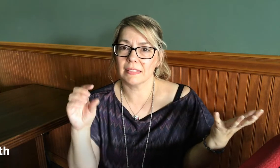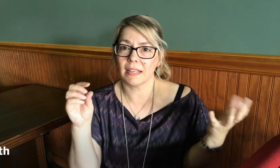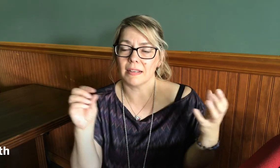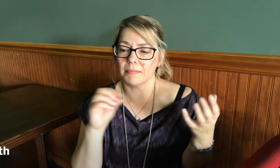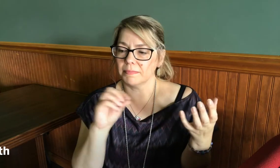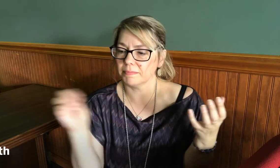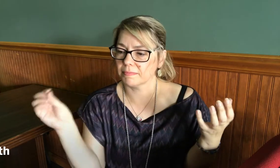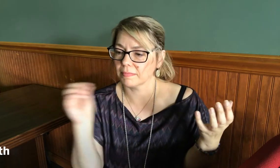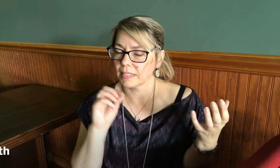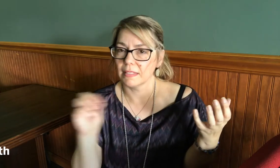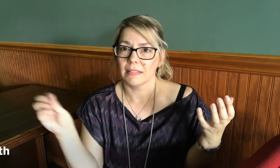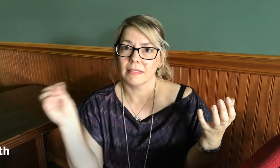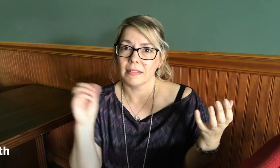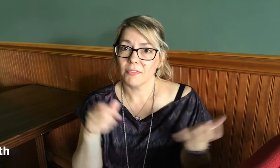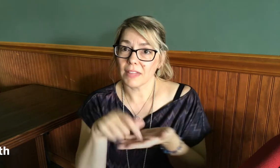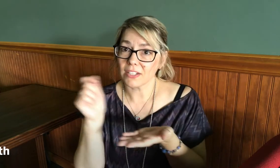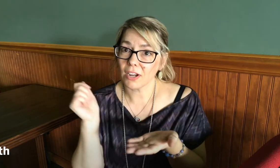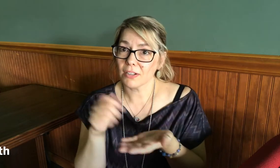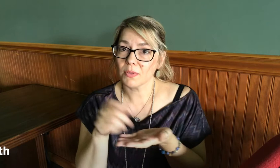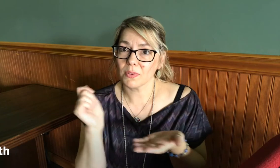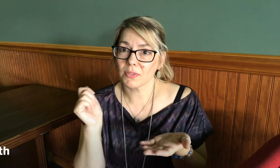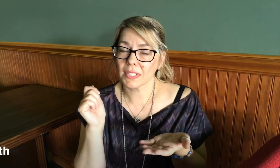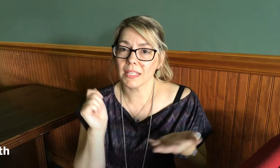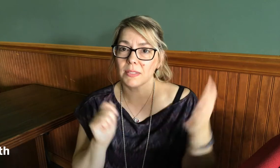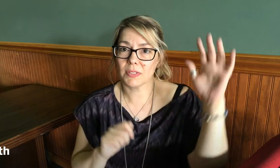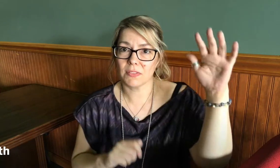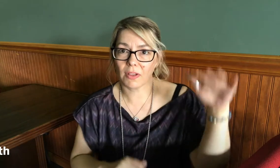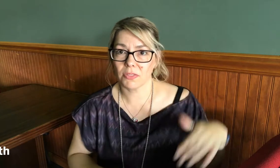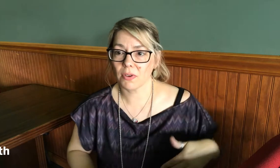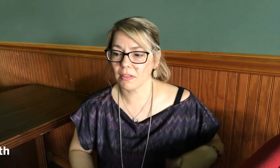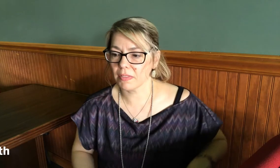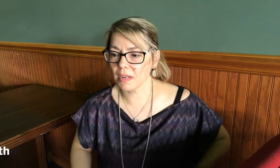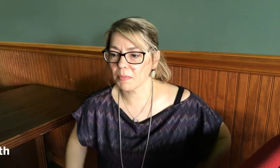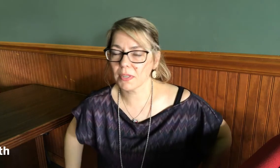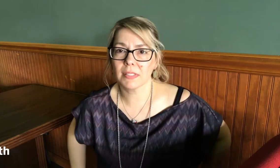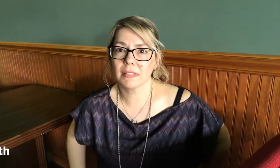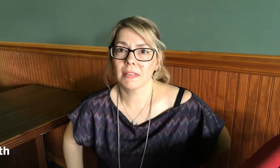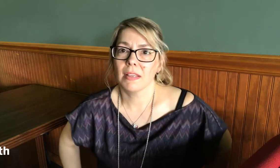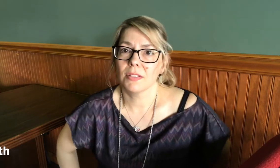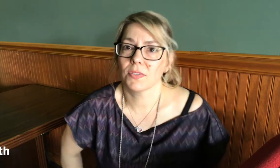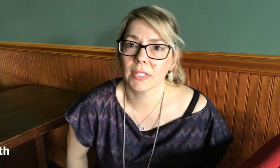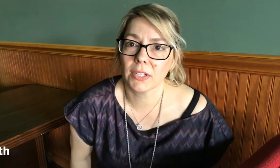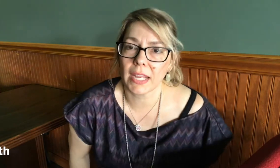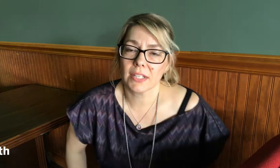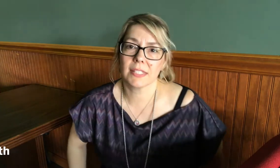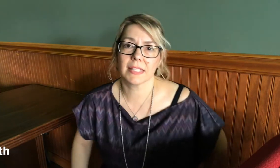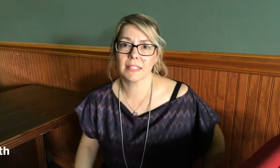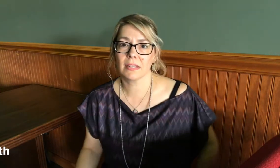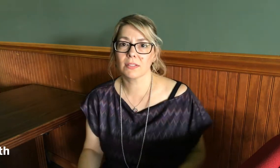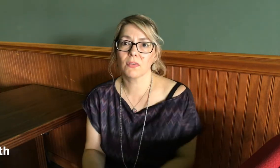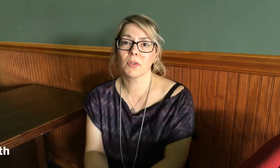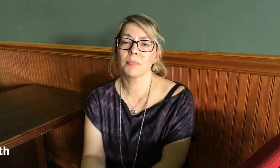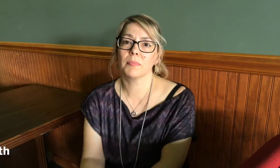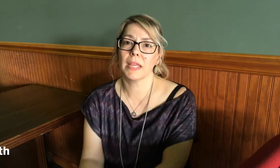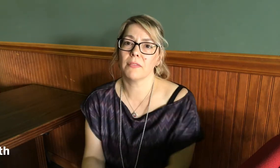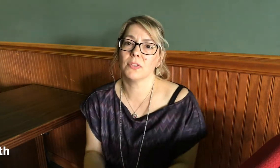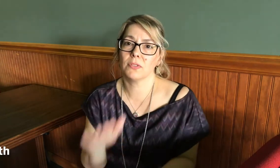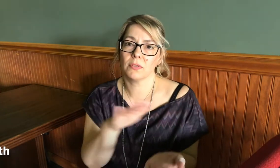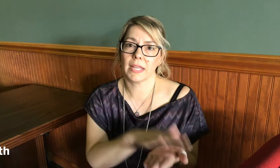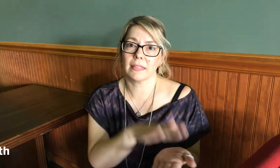flash cards for the older kids once you've gone through all of the numbers it's really great just sing the songs over and if you do like